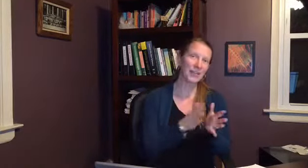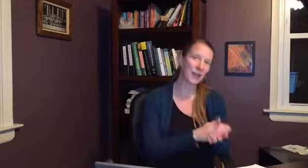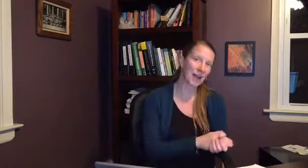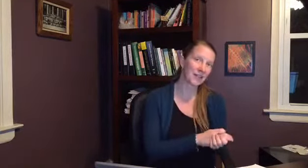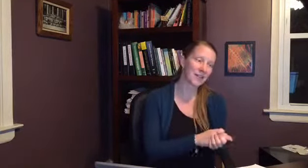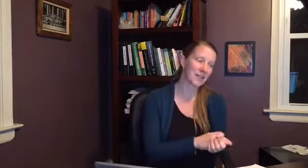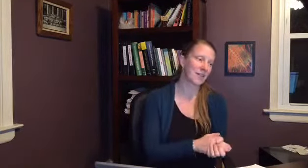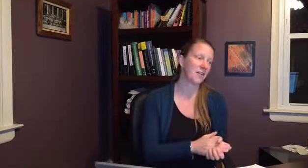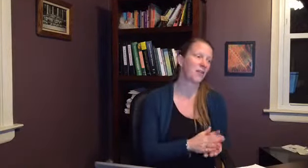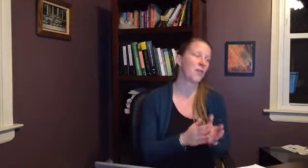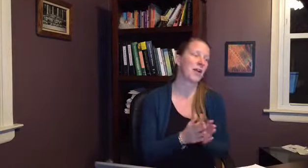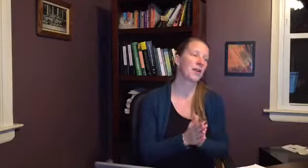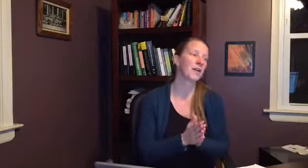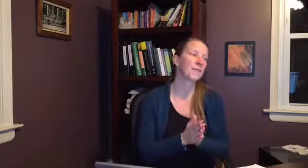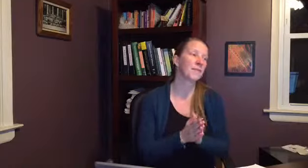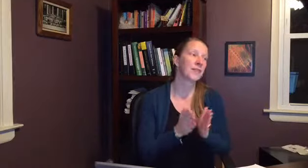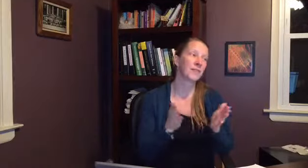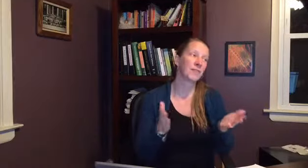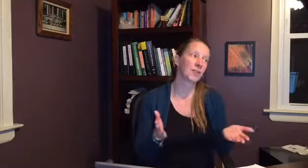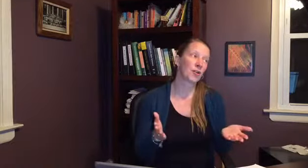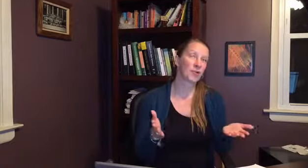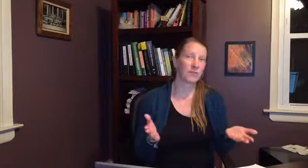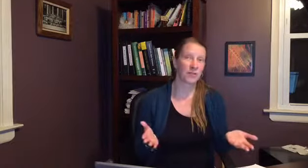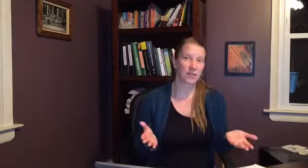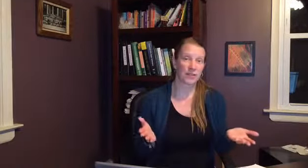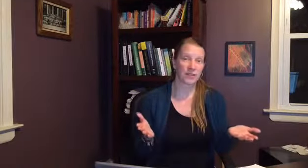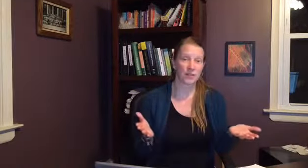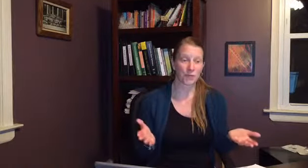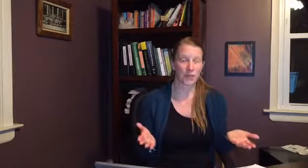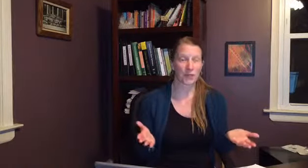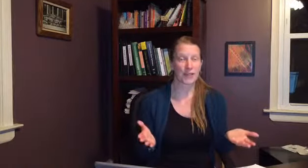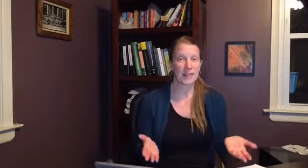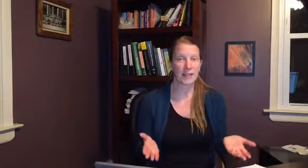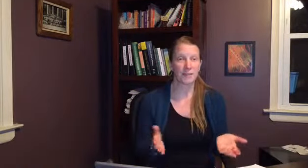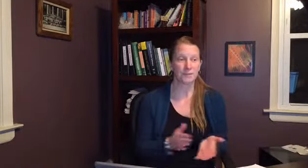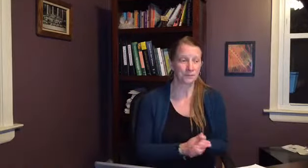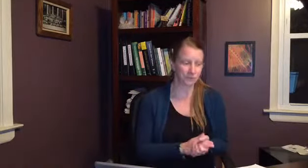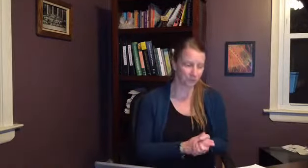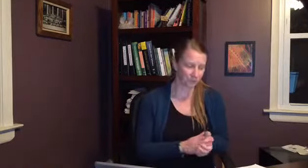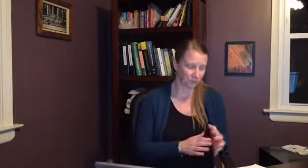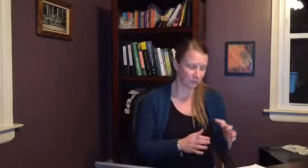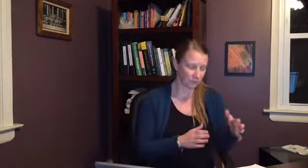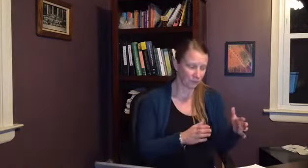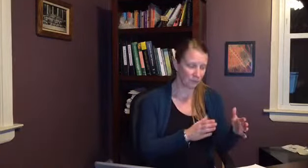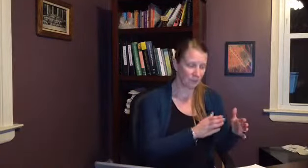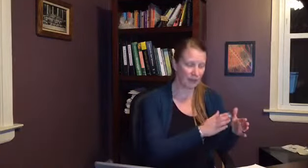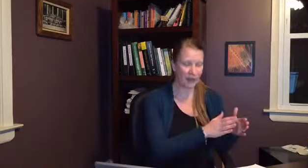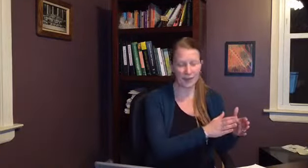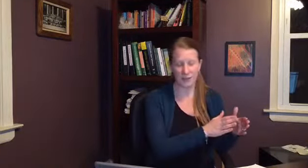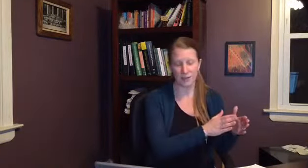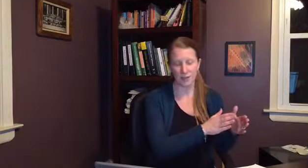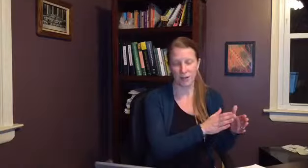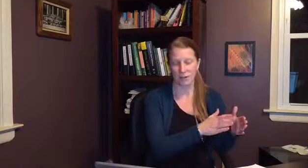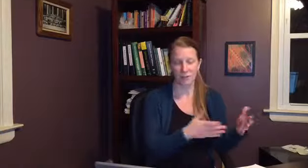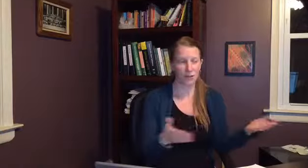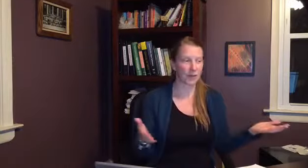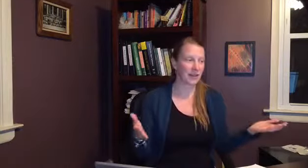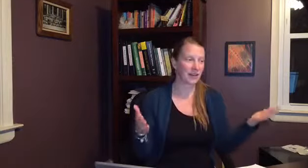you have the scenario where you know your immune system is really really down and you're getting